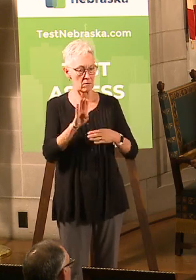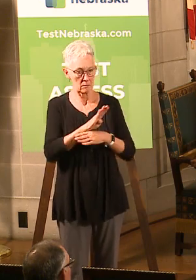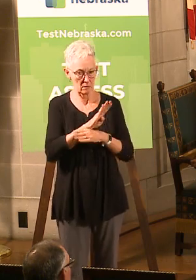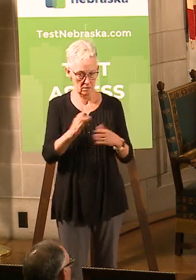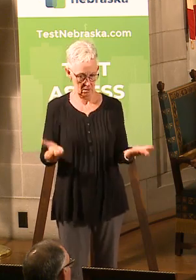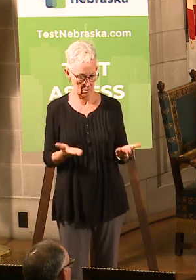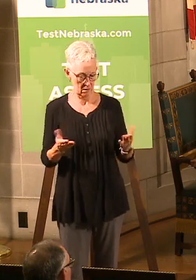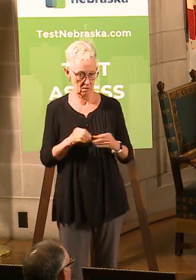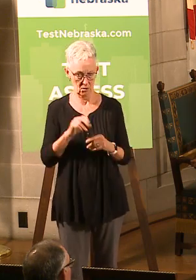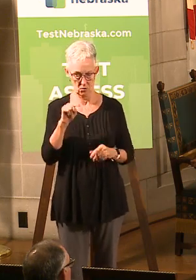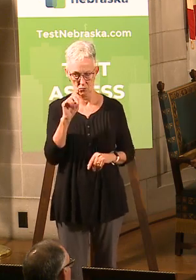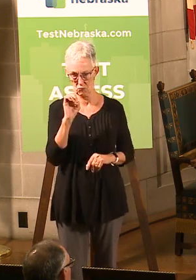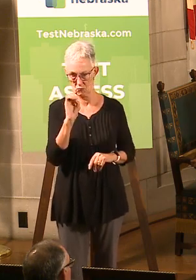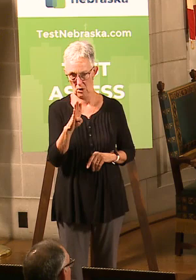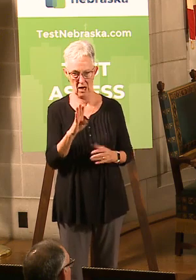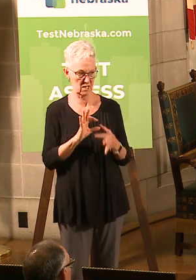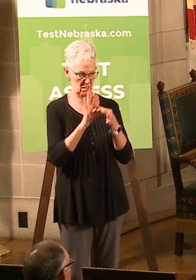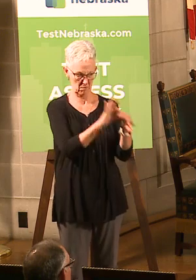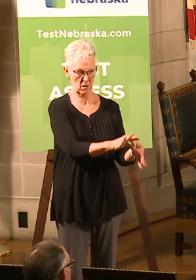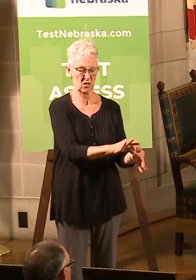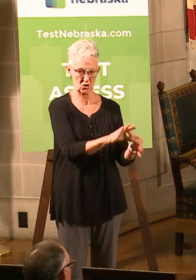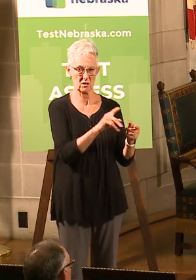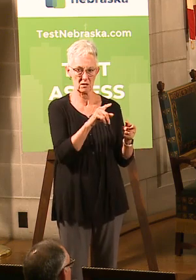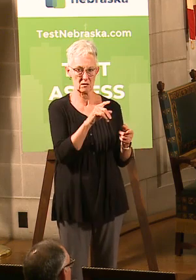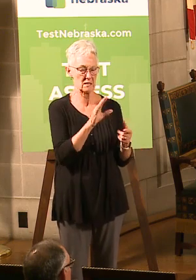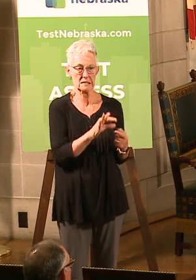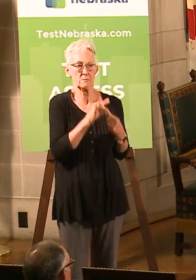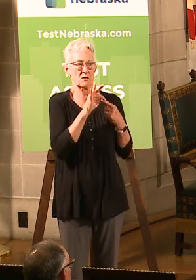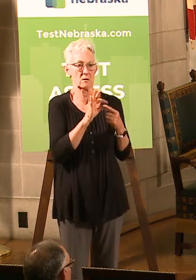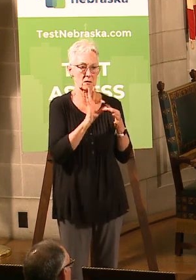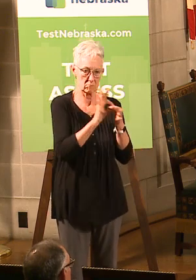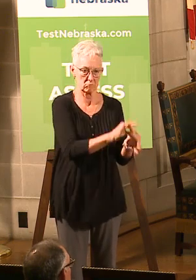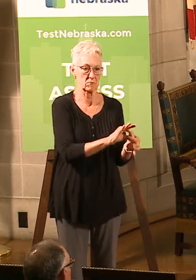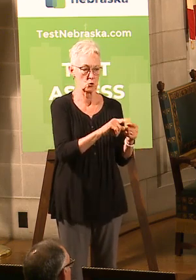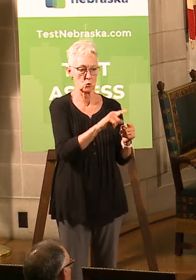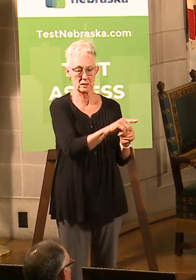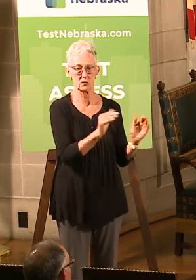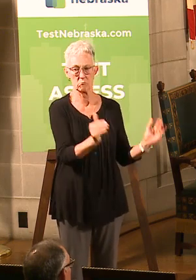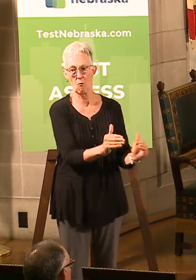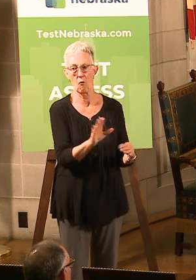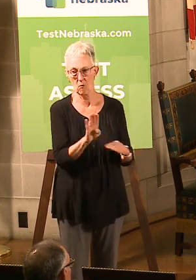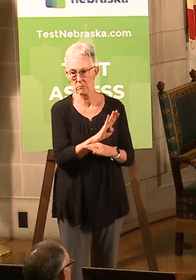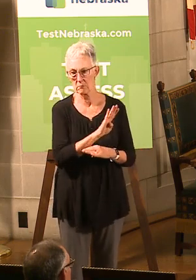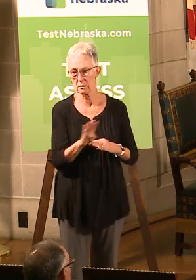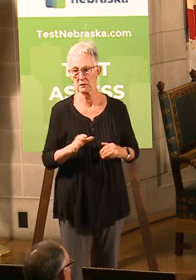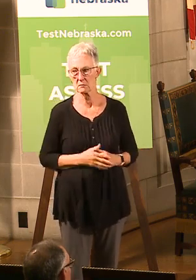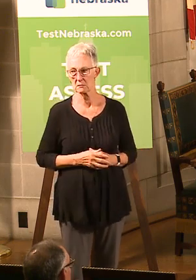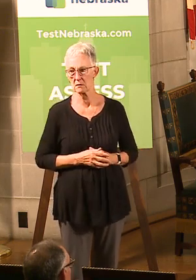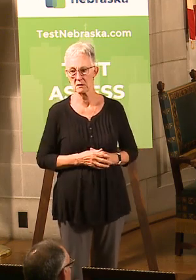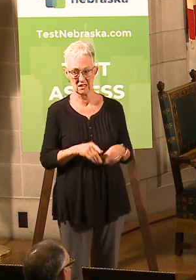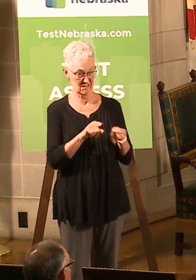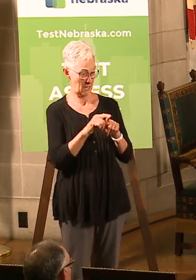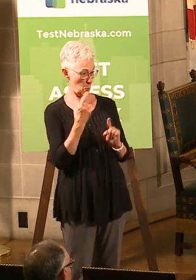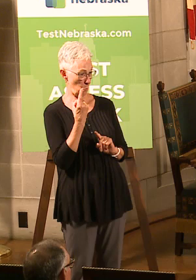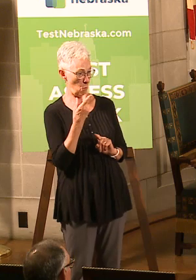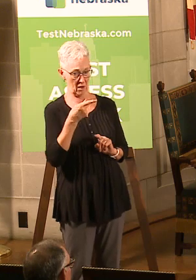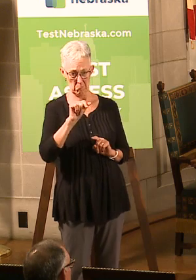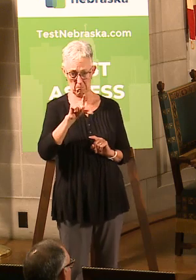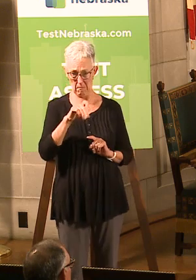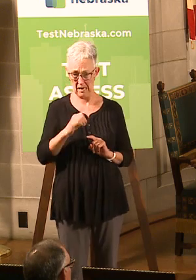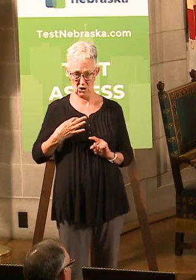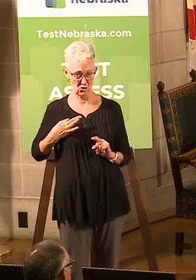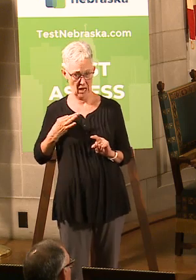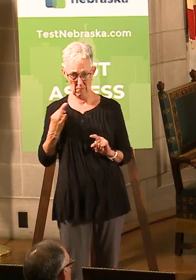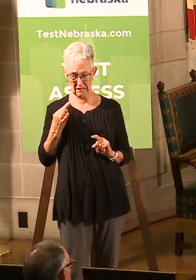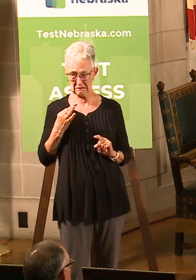regard to the small business stabilization grants, it's really like a one-page application for the small businesses. I think the